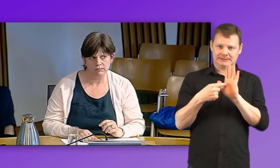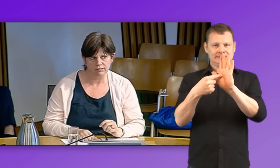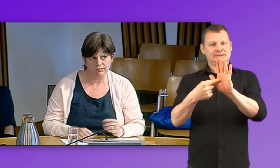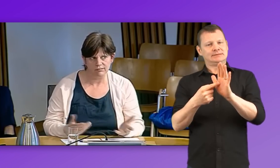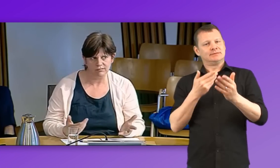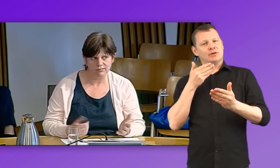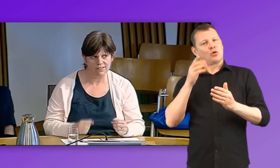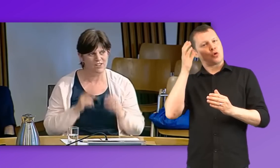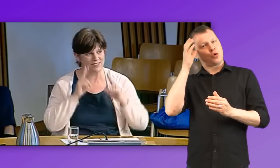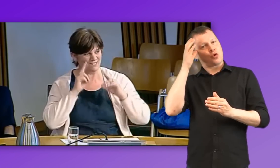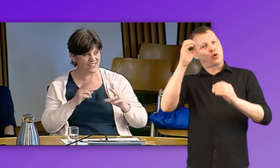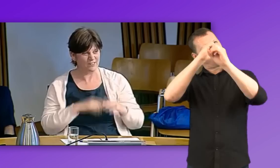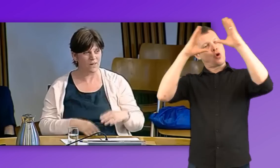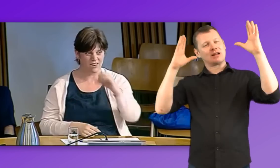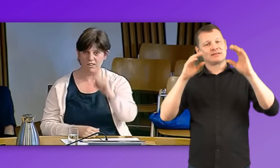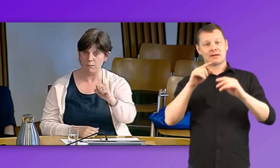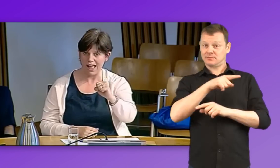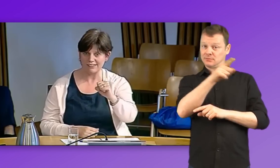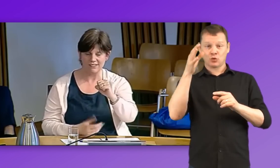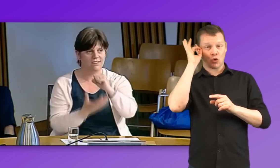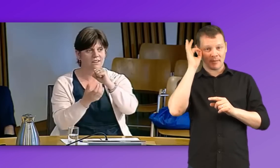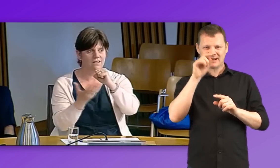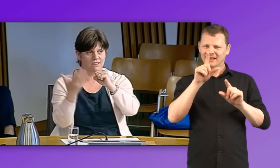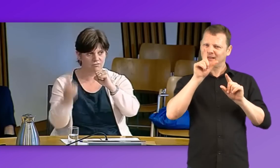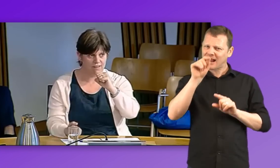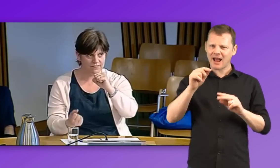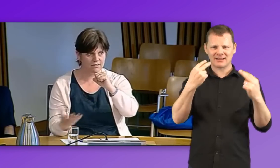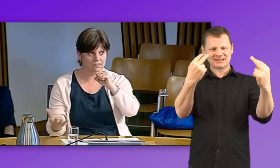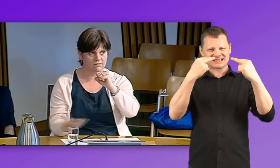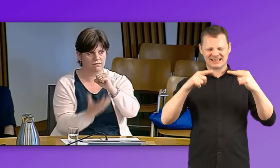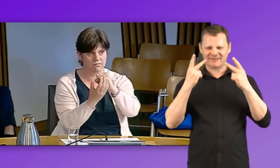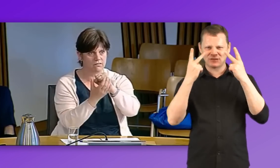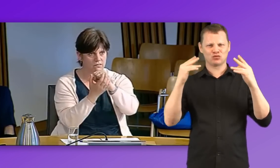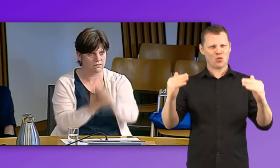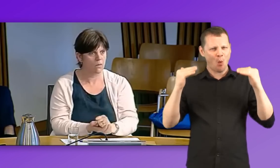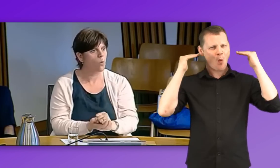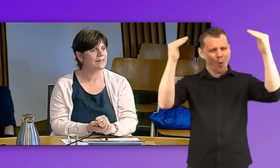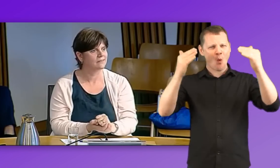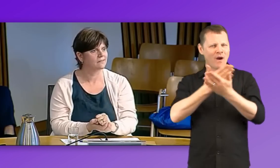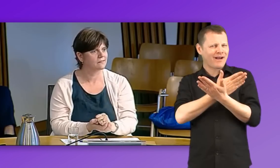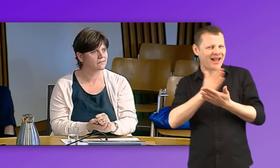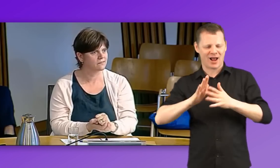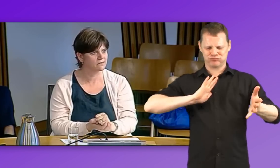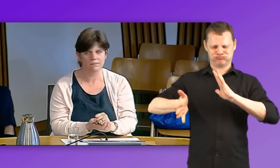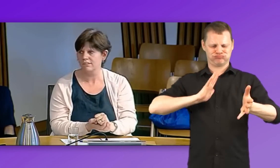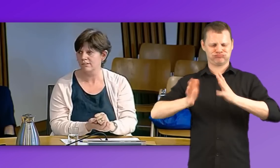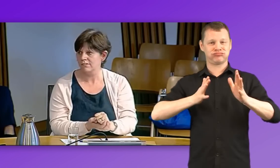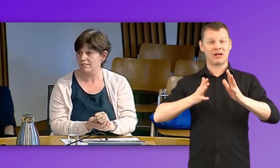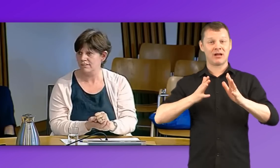is, as a concept. Now, you can see how visually superior that is to trying to explain something in English. So, not only are